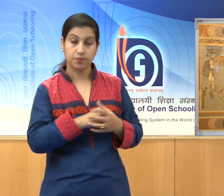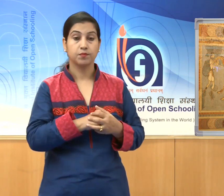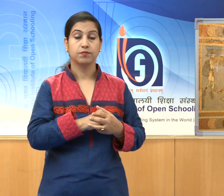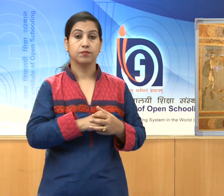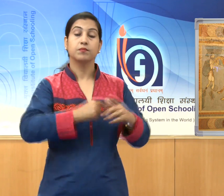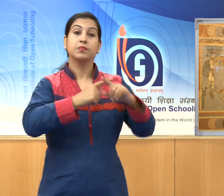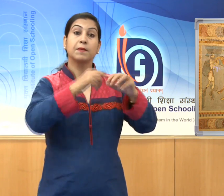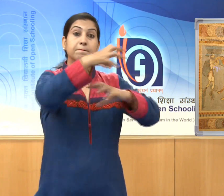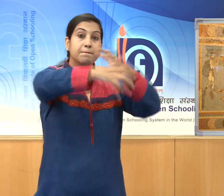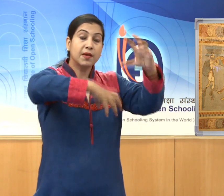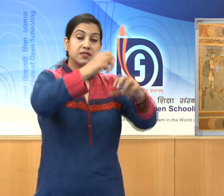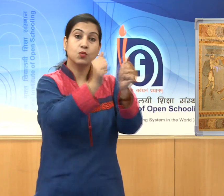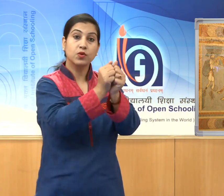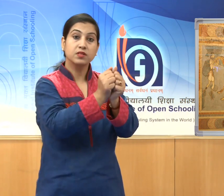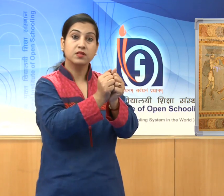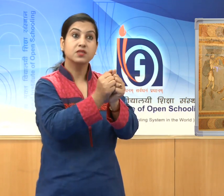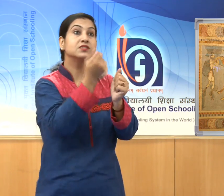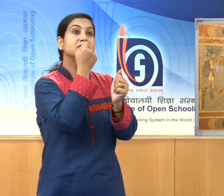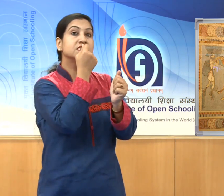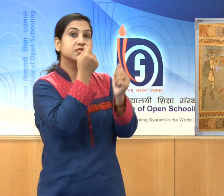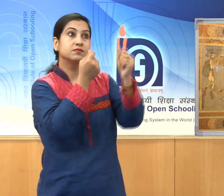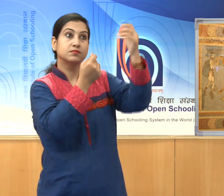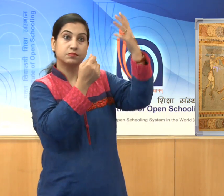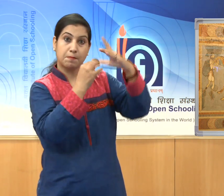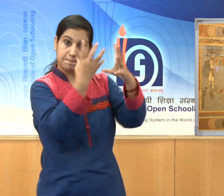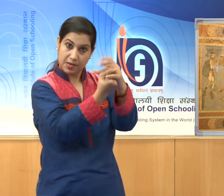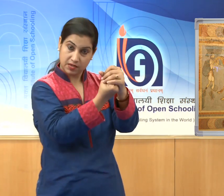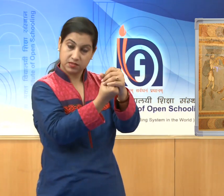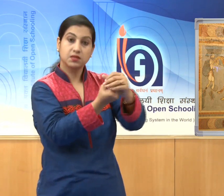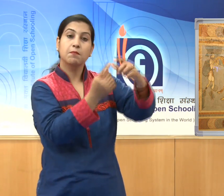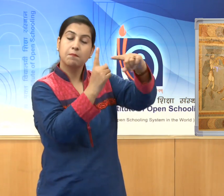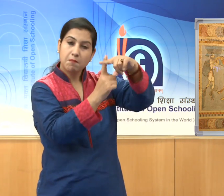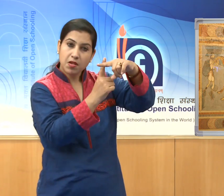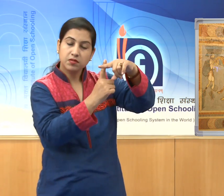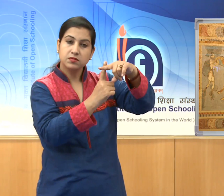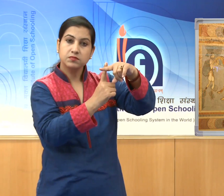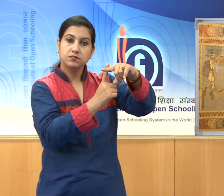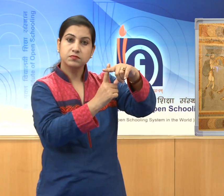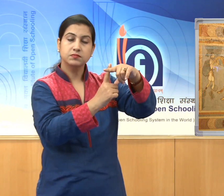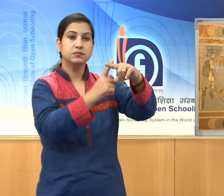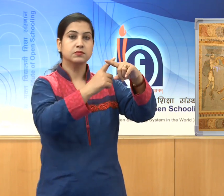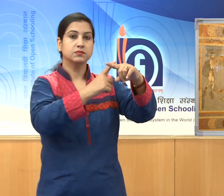mixed with white and some binder,